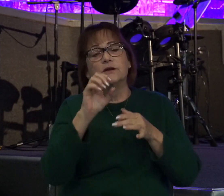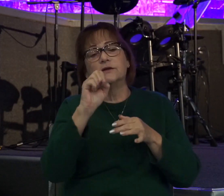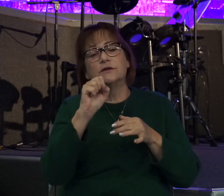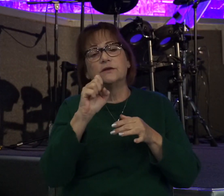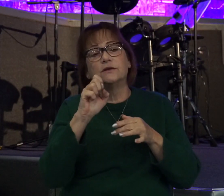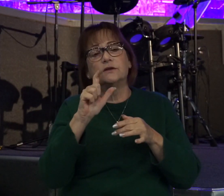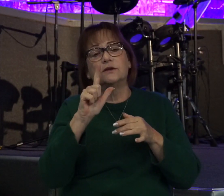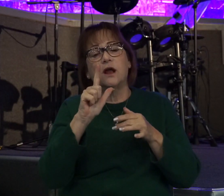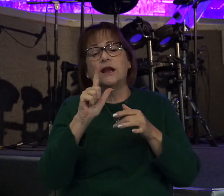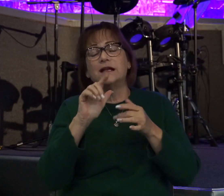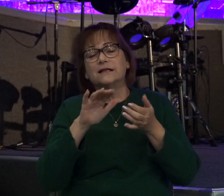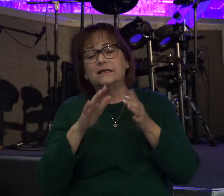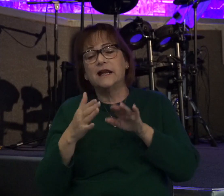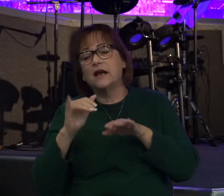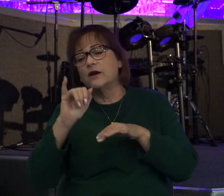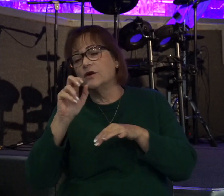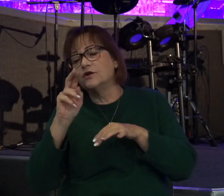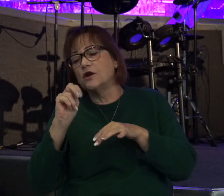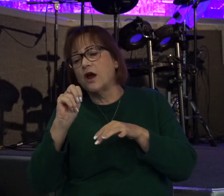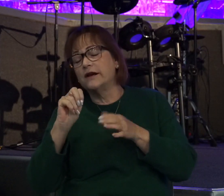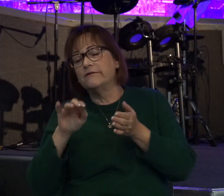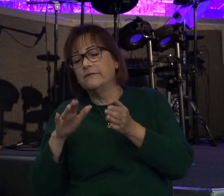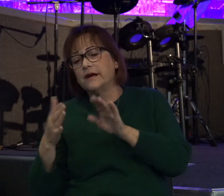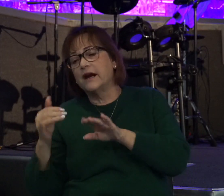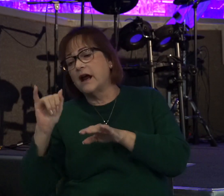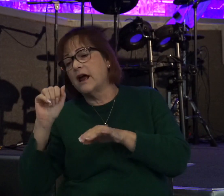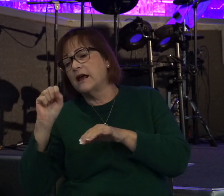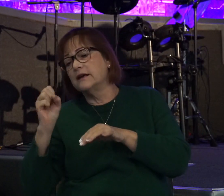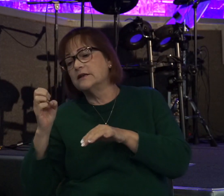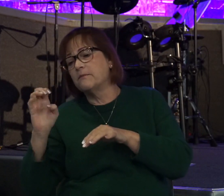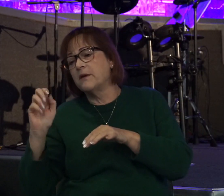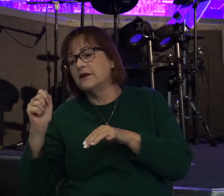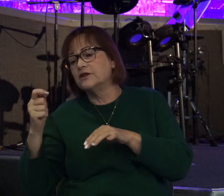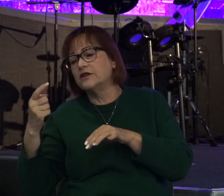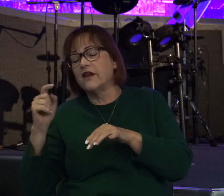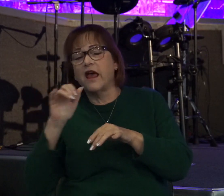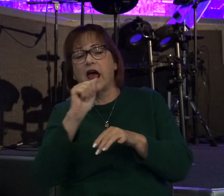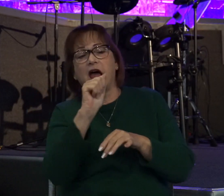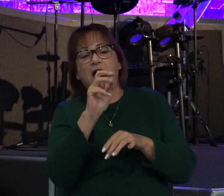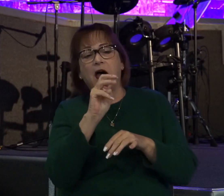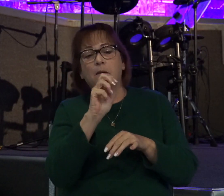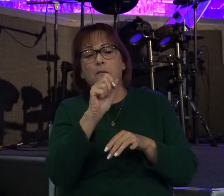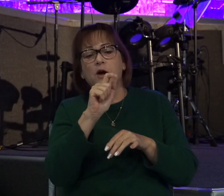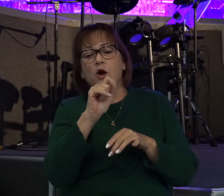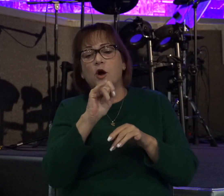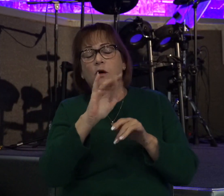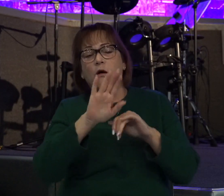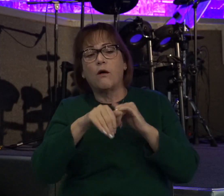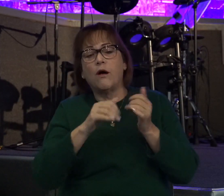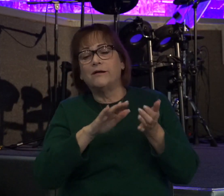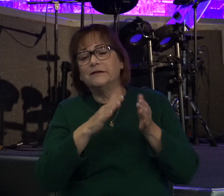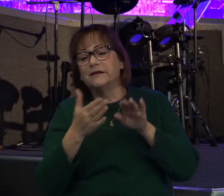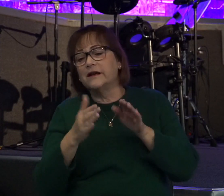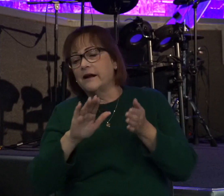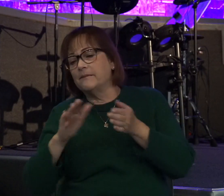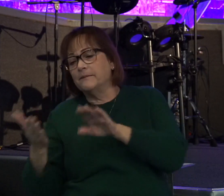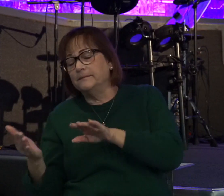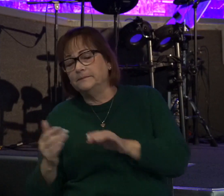is dead. Ish-bosheth is dead. And Abner, Saul's old military general, is also dead.